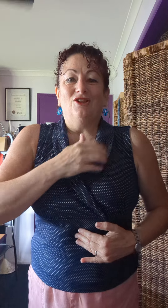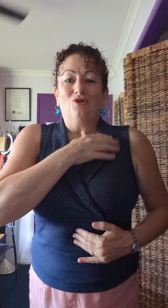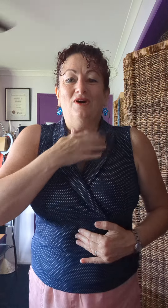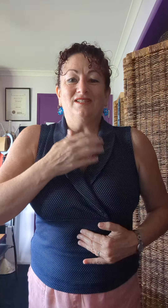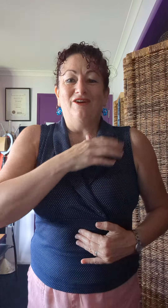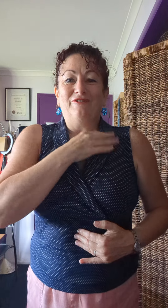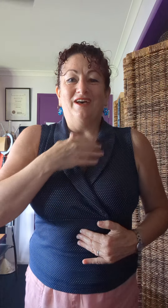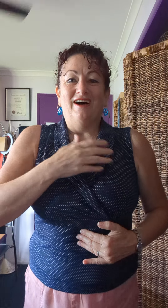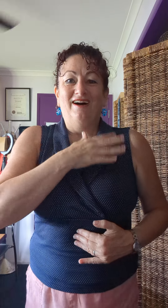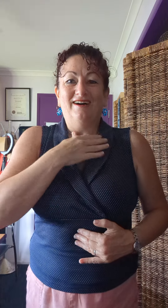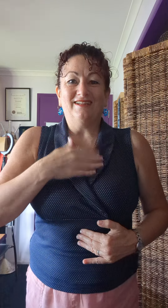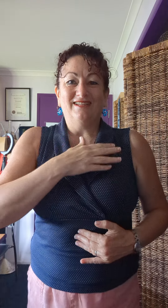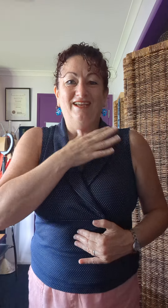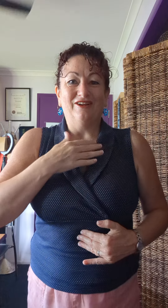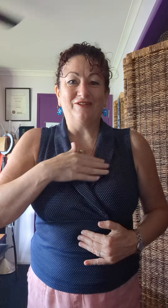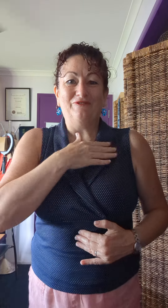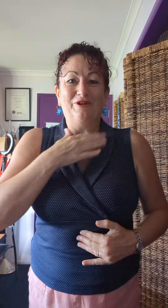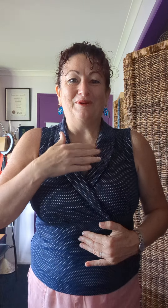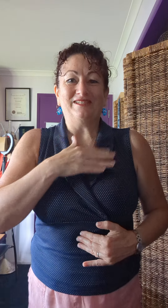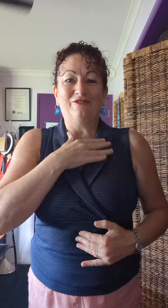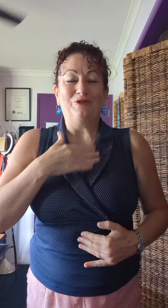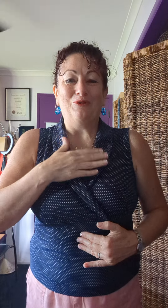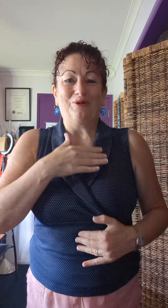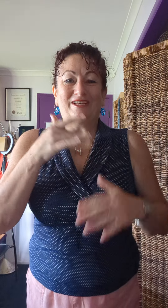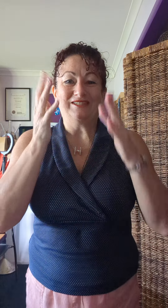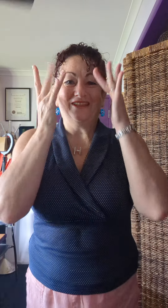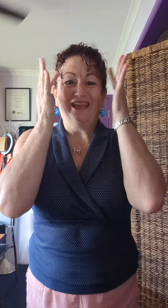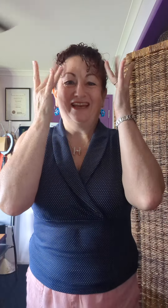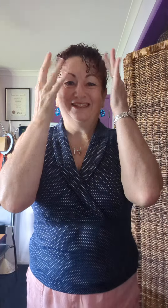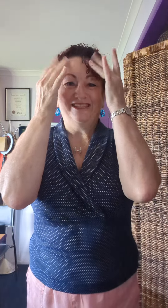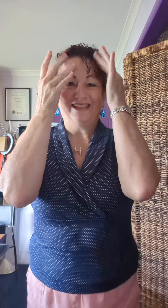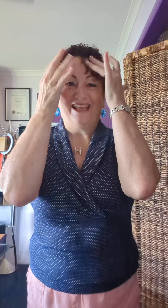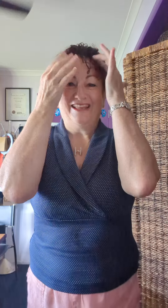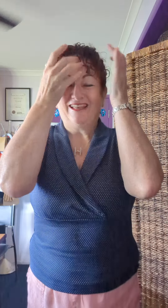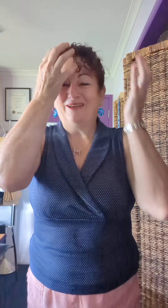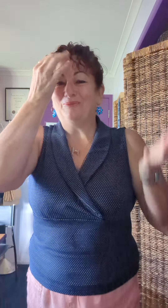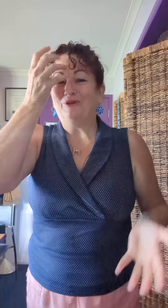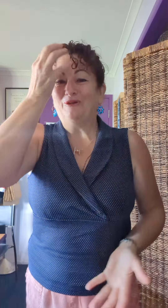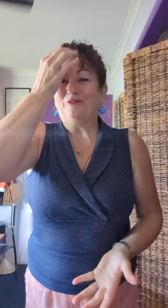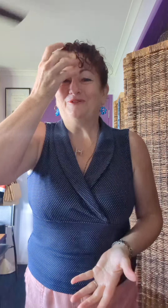Anticlockwise over the heart, and I can feel myself yawning, so the energy's getting there. Beautiful.